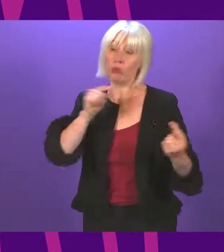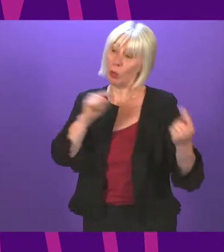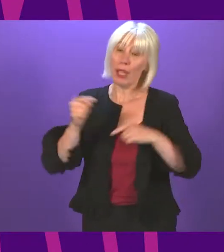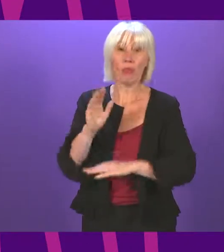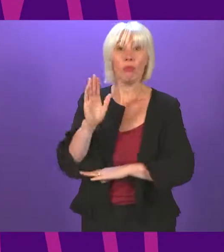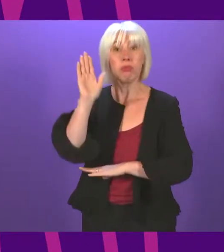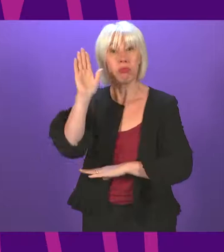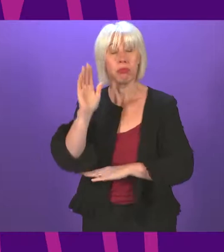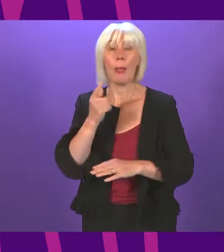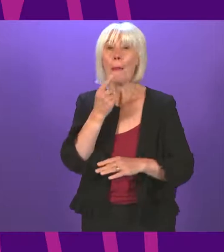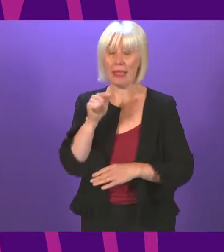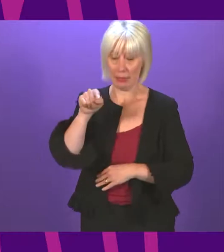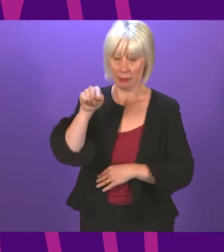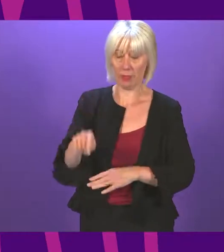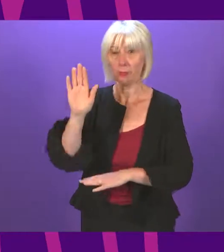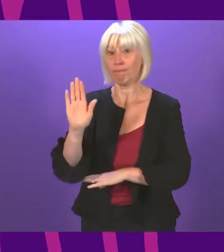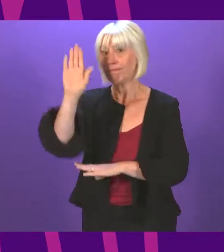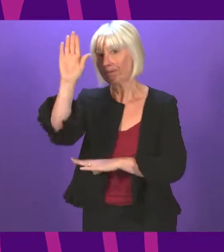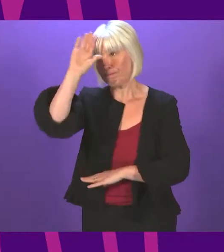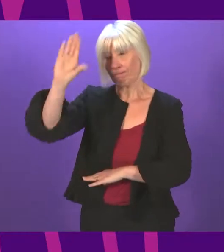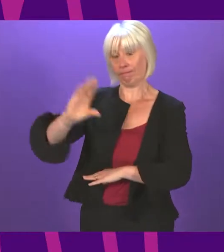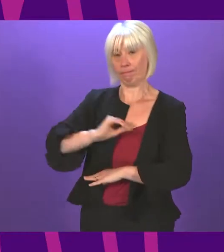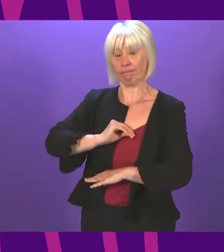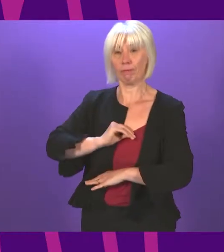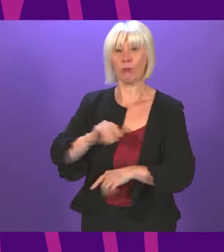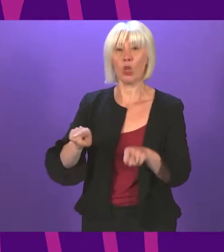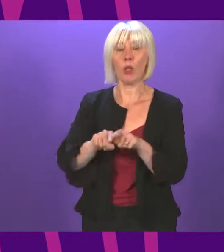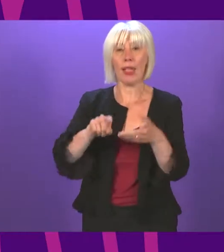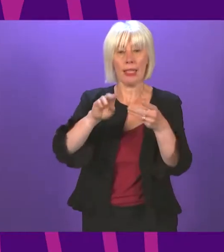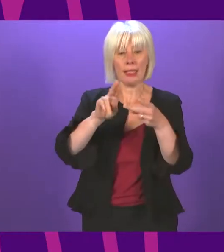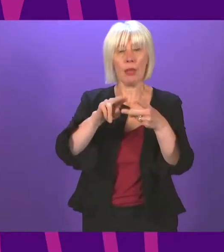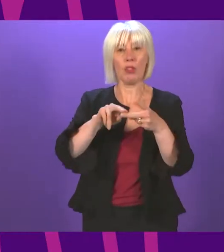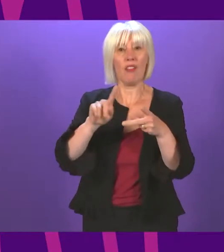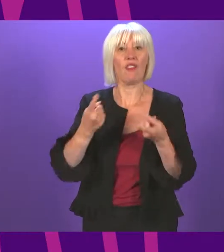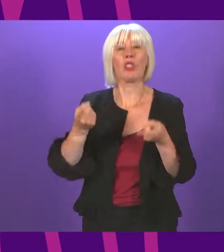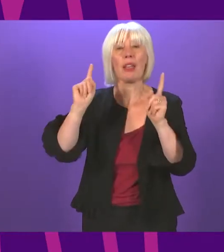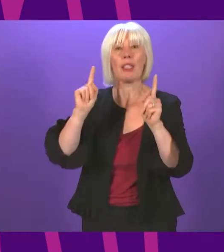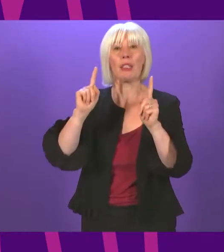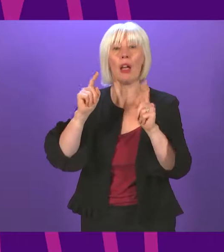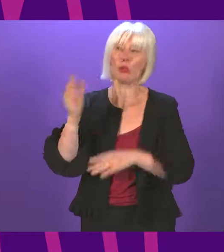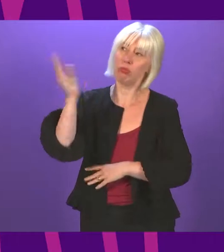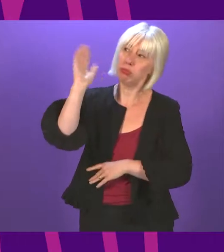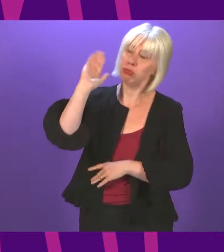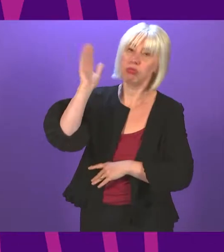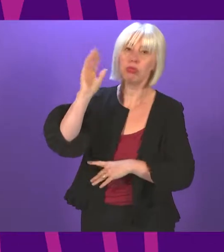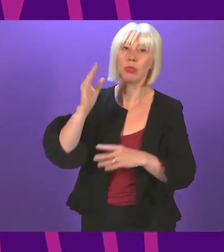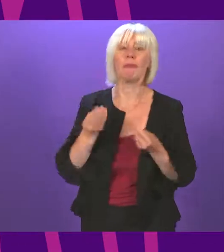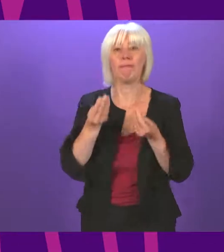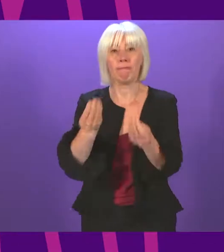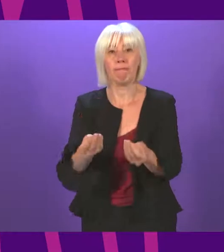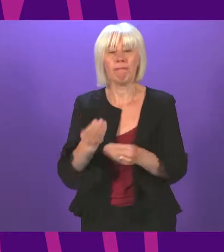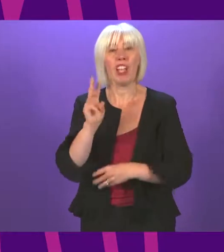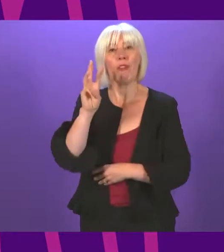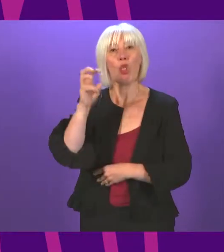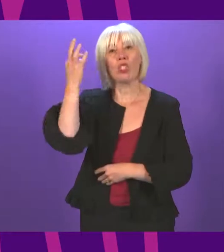buttons now or as soon as possible and I call on the Deputy First Minister to speak and to move the motion. have 13 minutes Mr